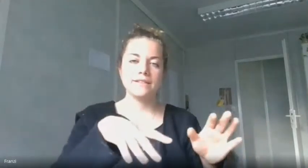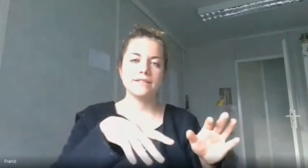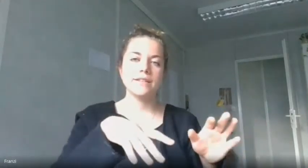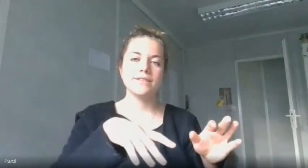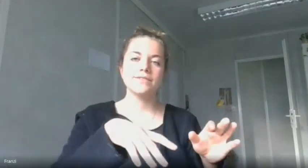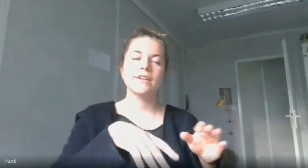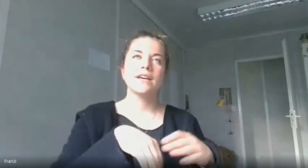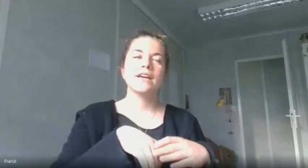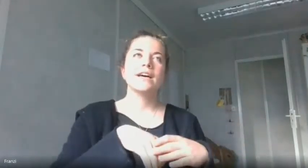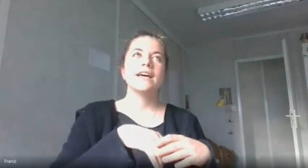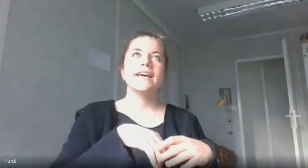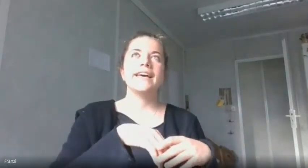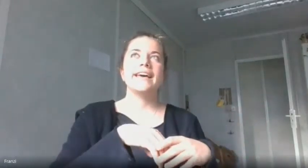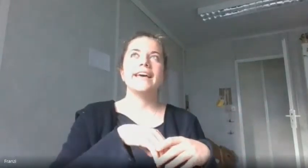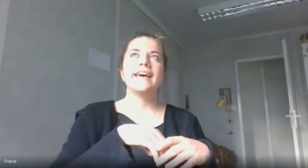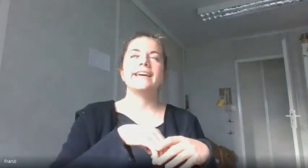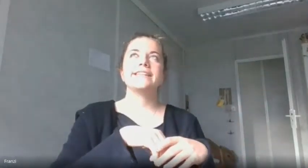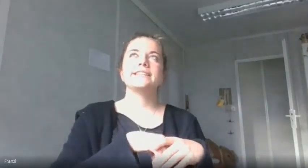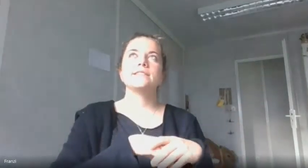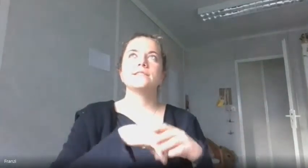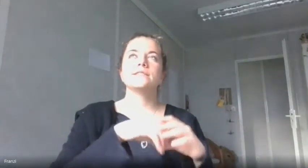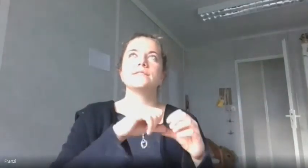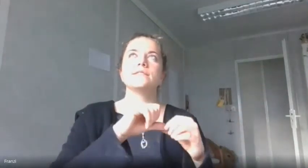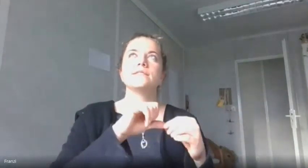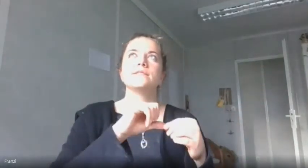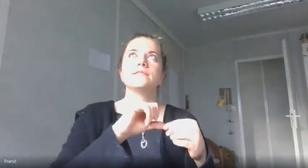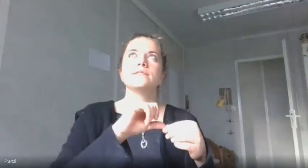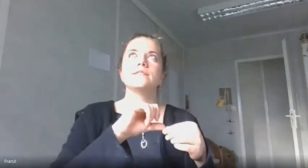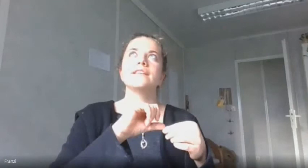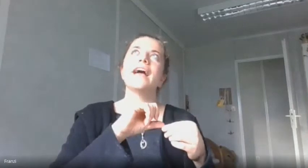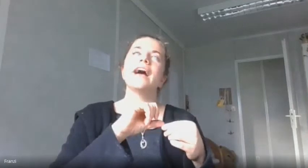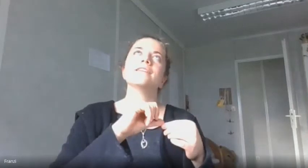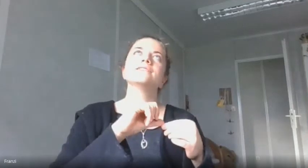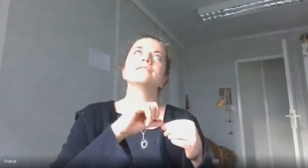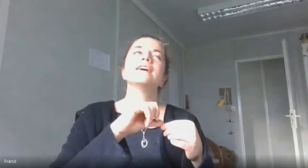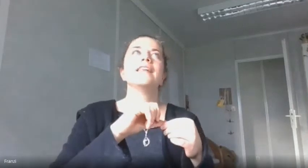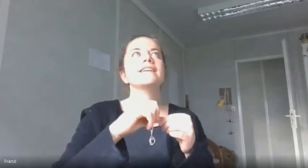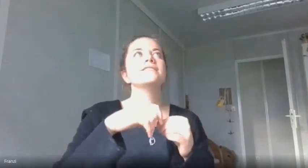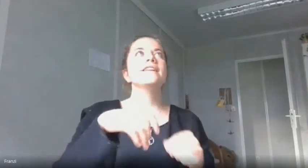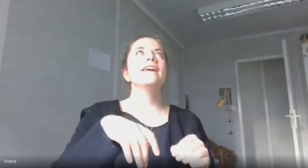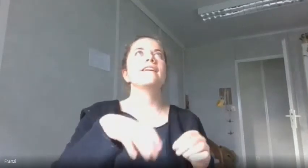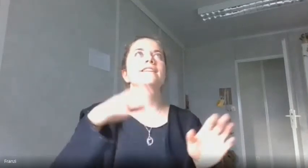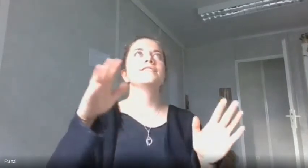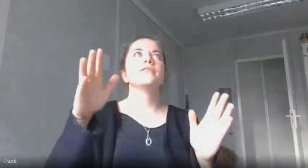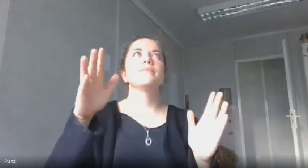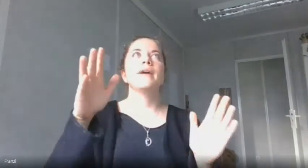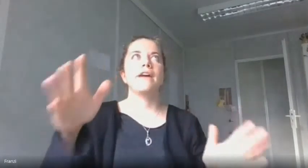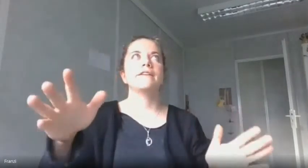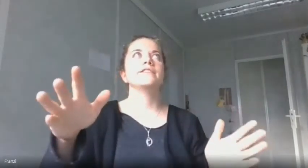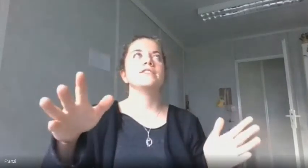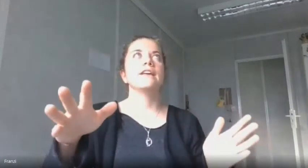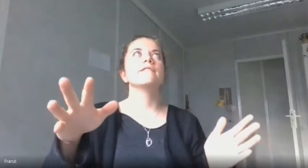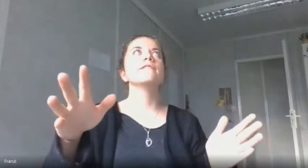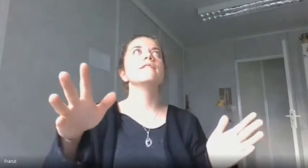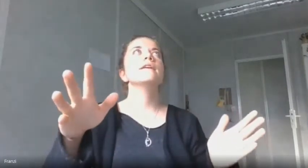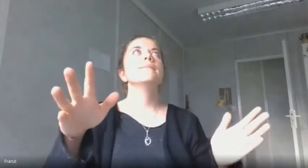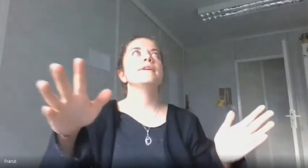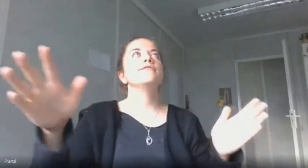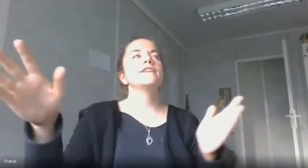and stuff and yeah like it's really hard to compare it in general but for